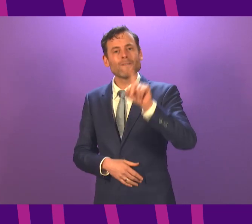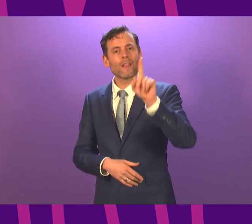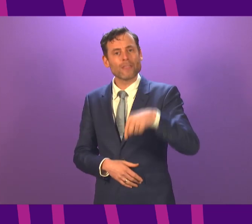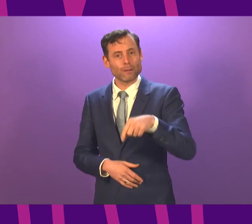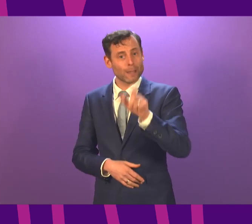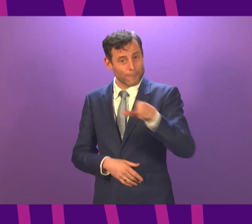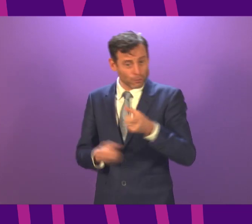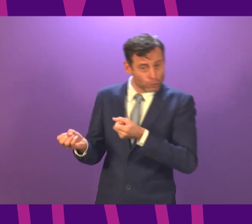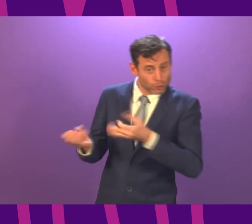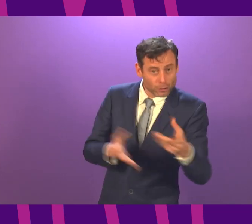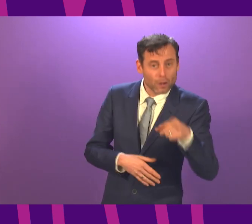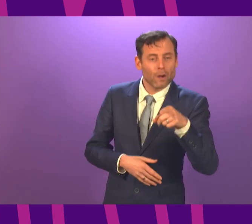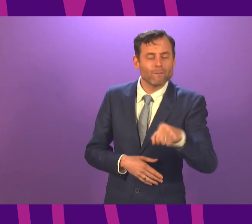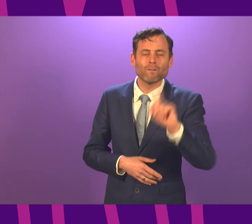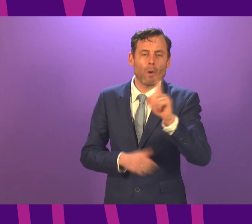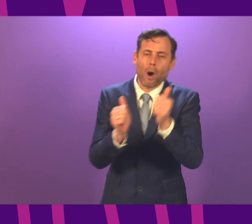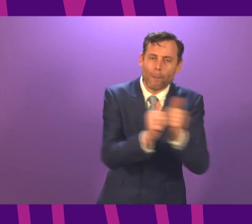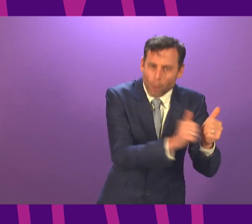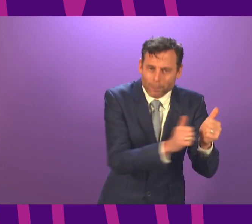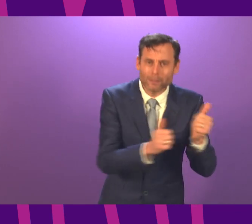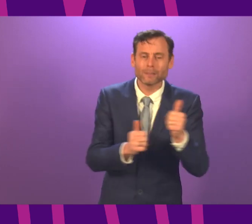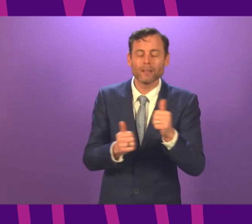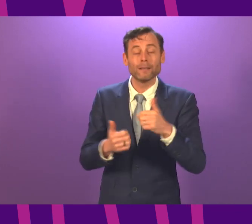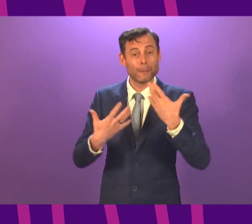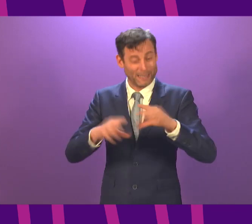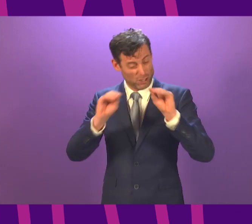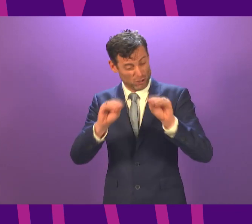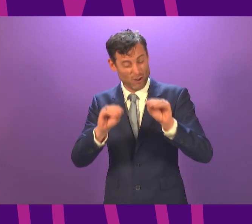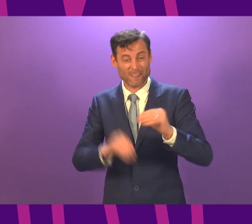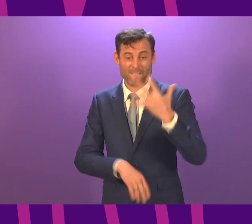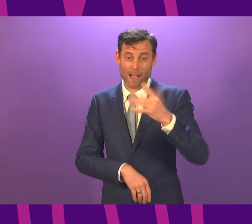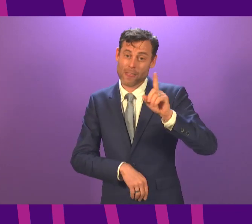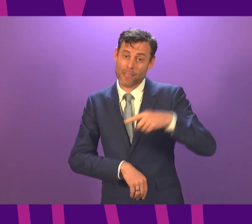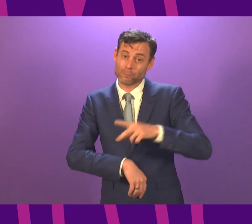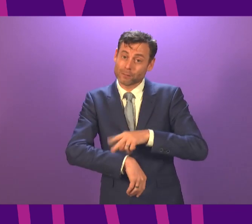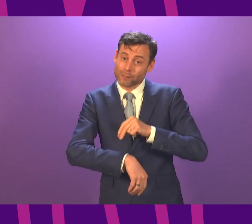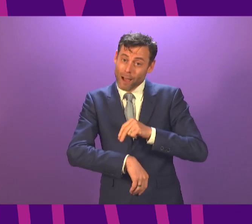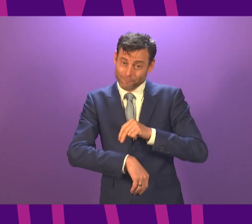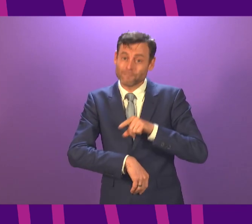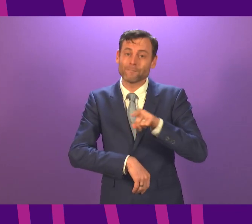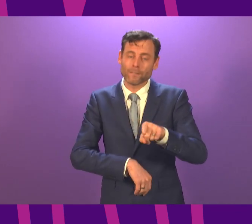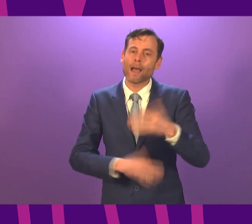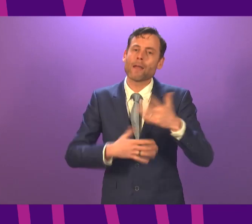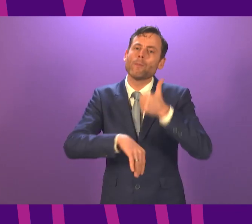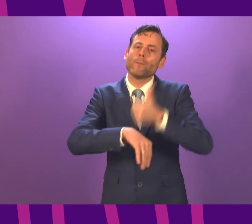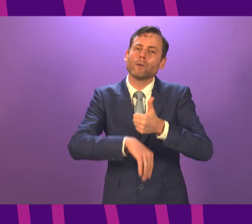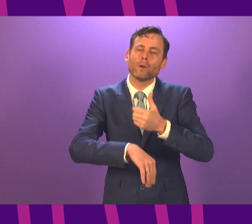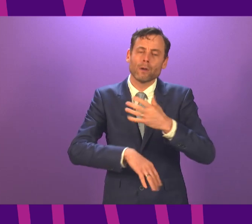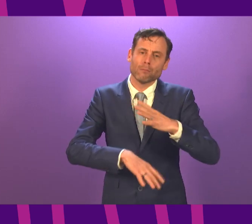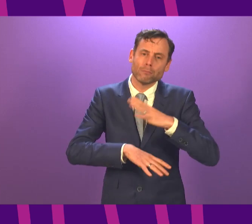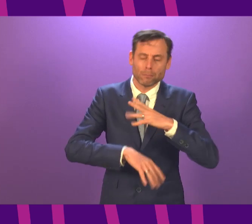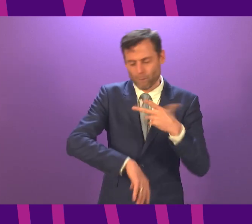outpatient appointments, nearly 5,000 NHS staff and students have been trained there, and it is currently being used for COVID vaccinations.